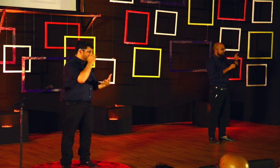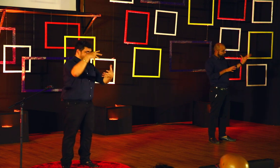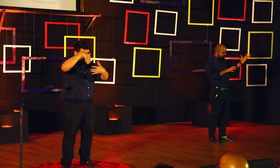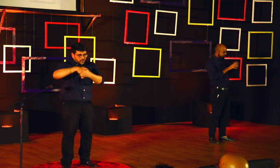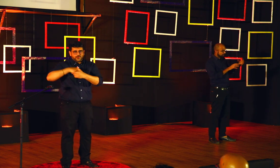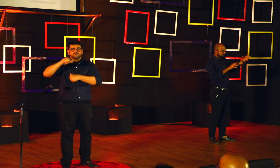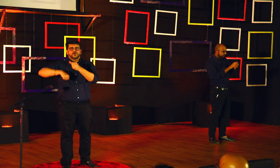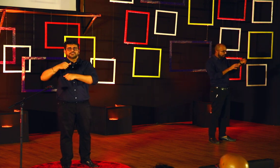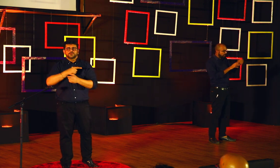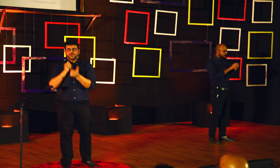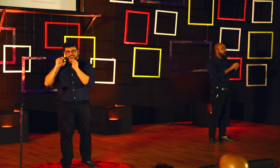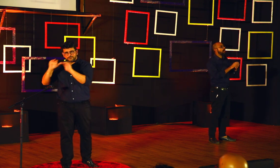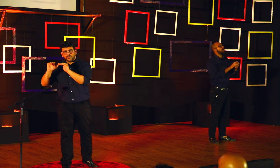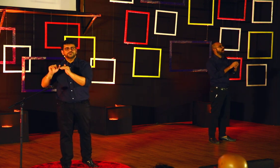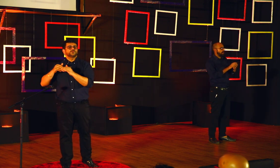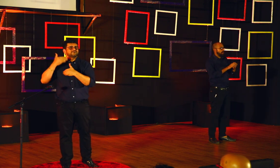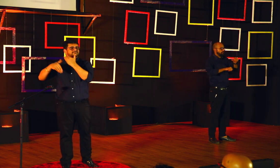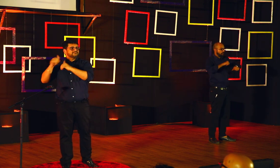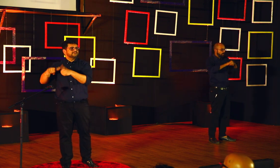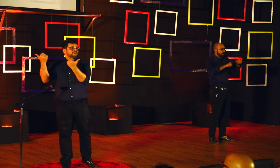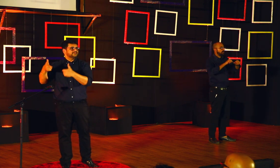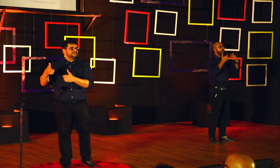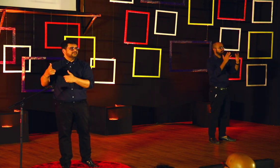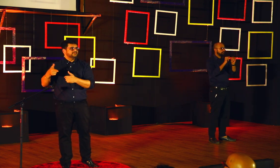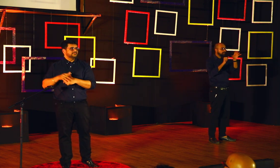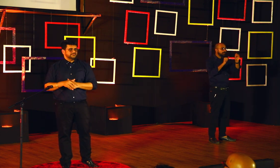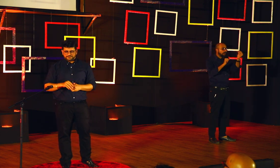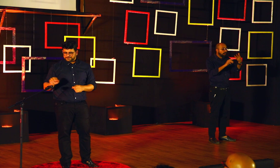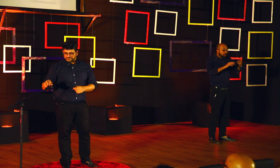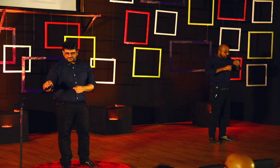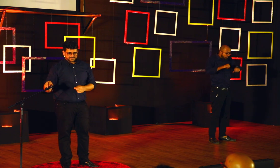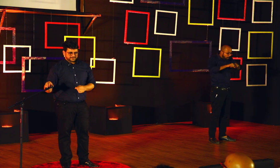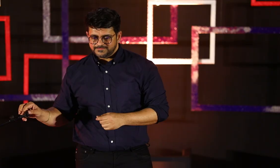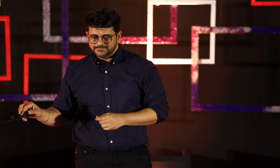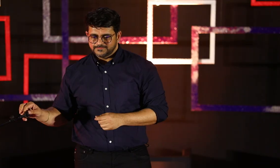How would you understand? It's a must for deaf people to be involved in these kind of innovations and creative processes.